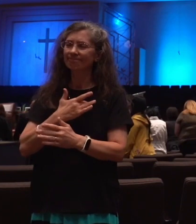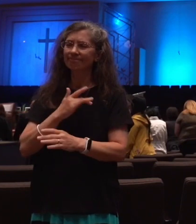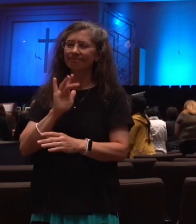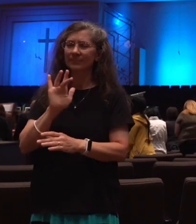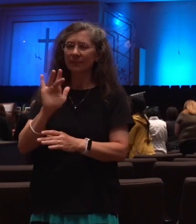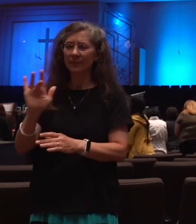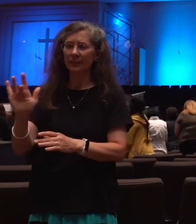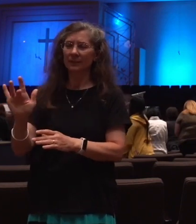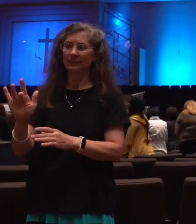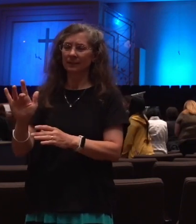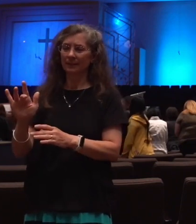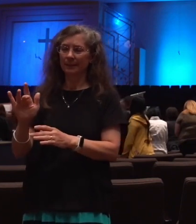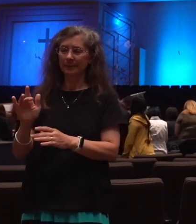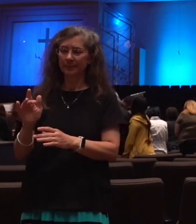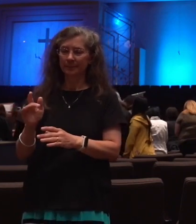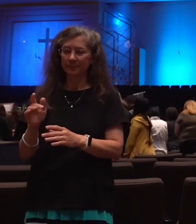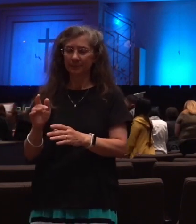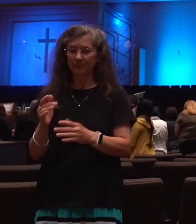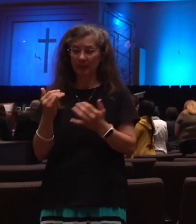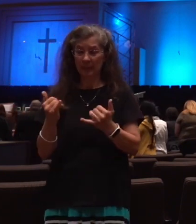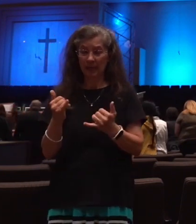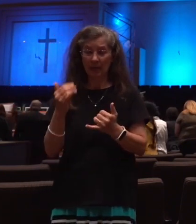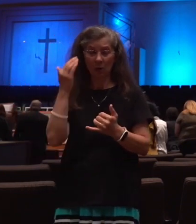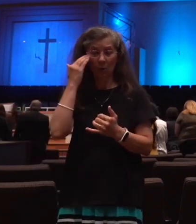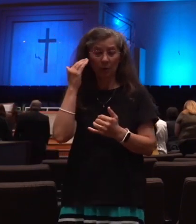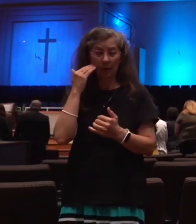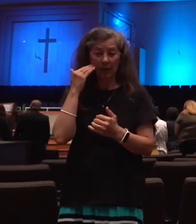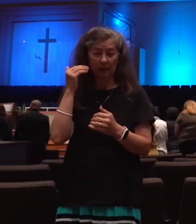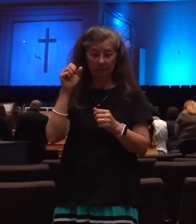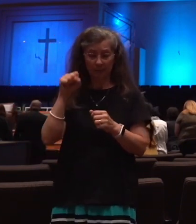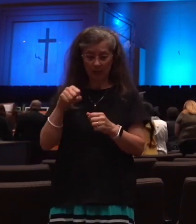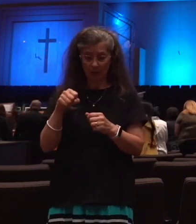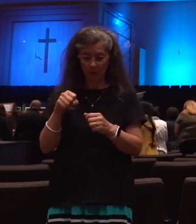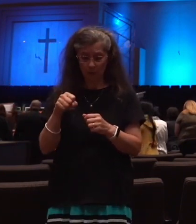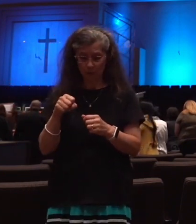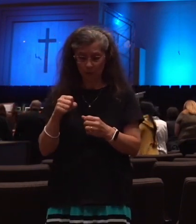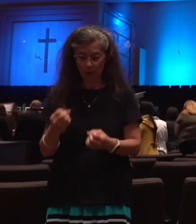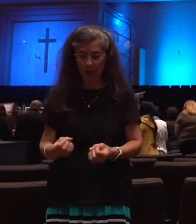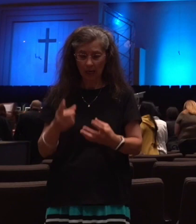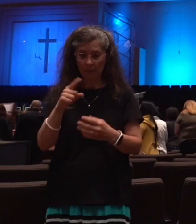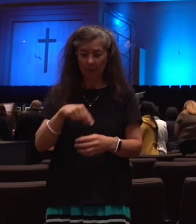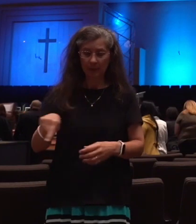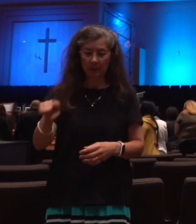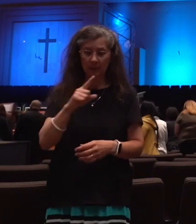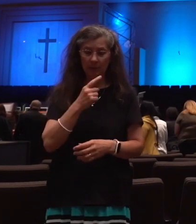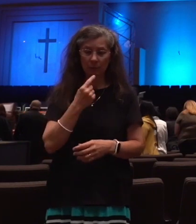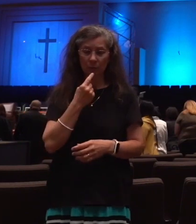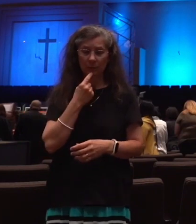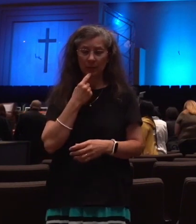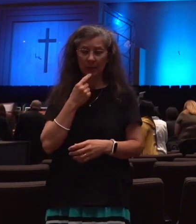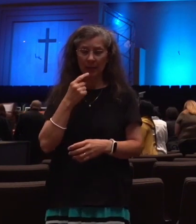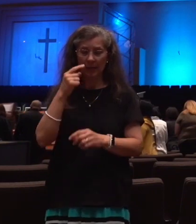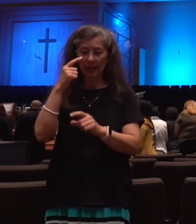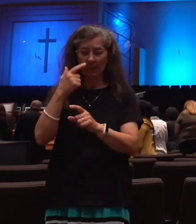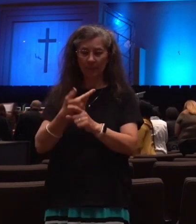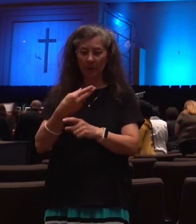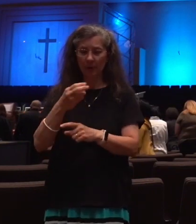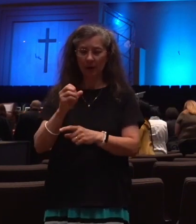with our heads bowed and our eyes closed. How many of you tonight would say, Brother Howe, if the rapture came right now,